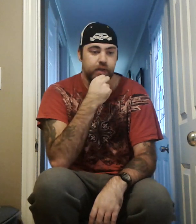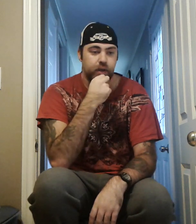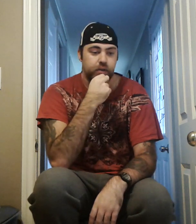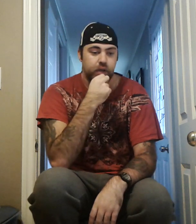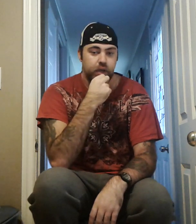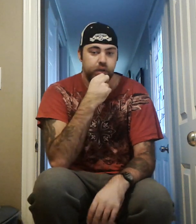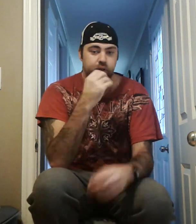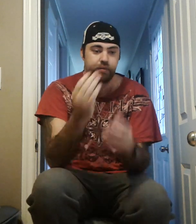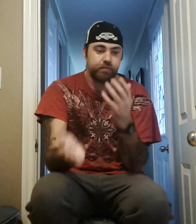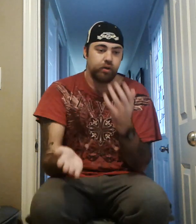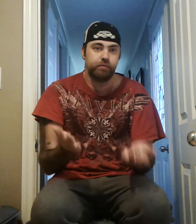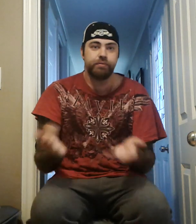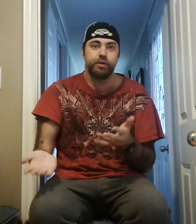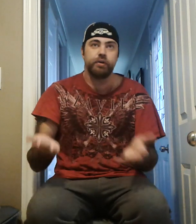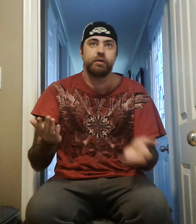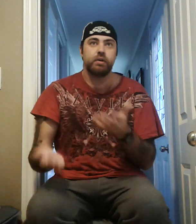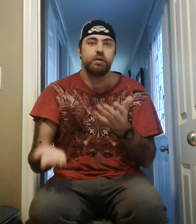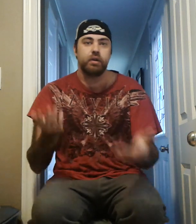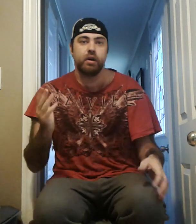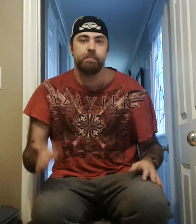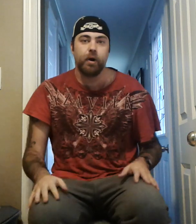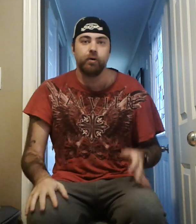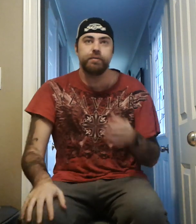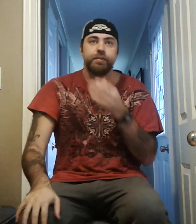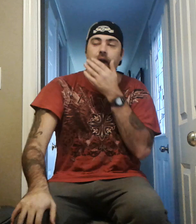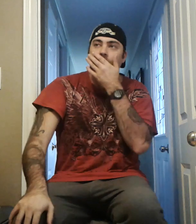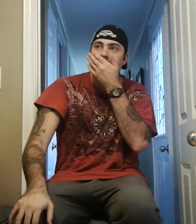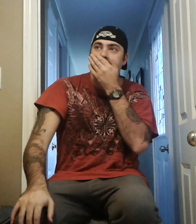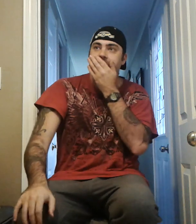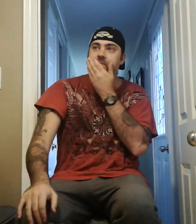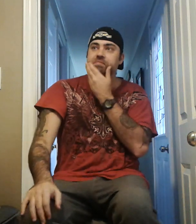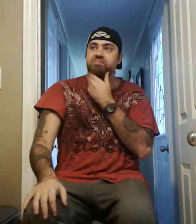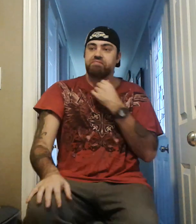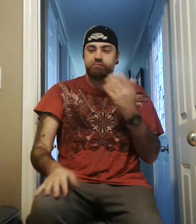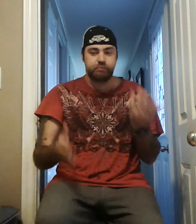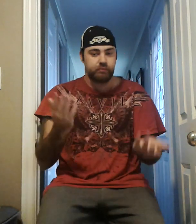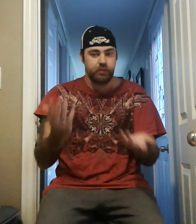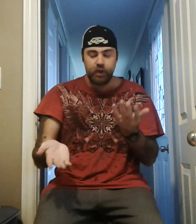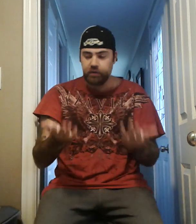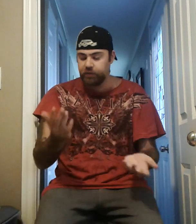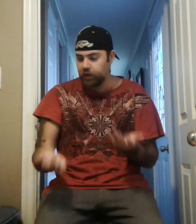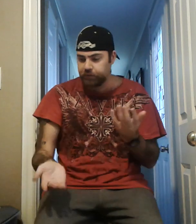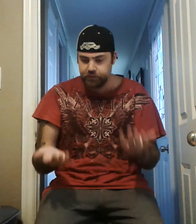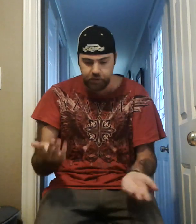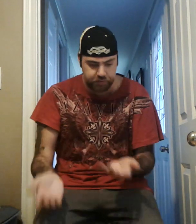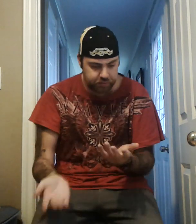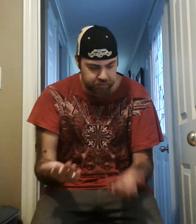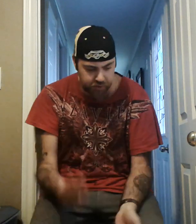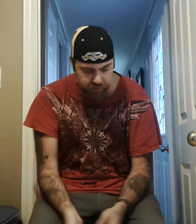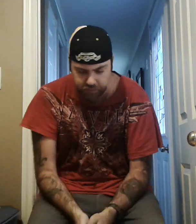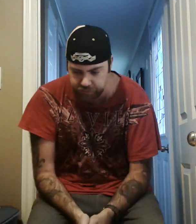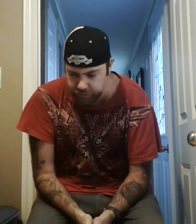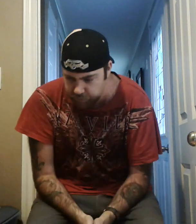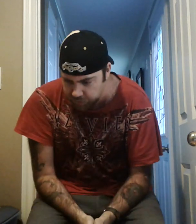that. I was rooting for, you know, both, um, that are, you know, those two, I would say, were